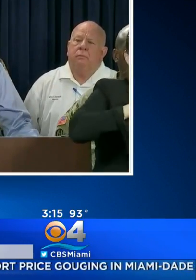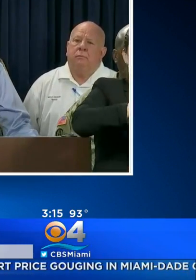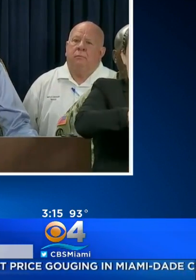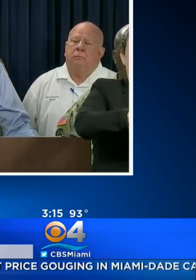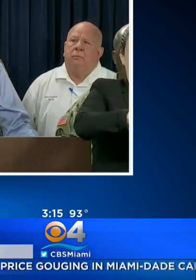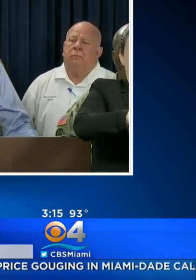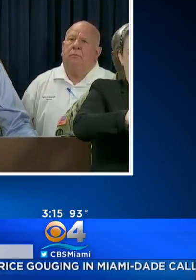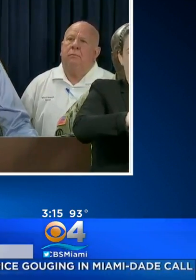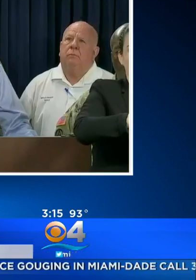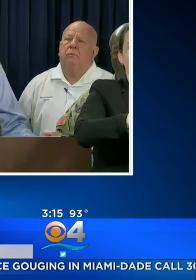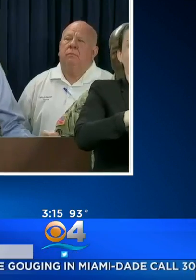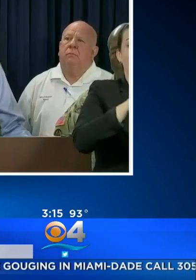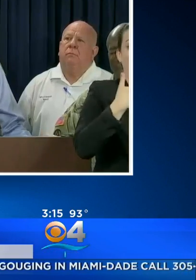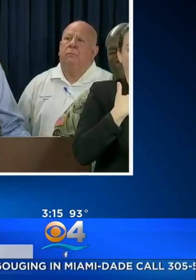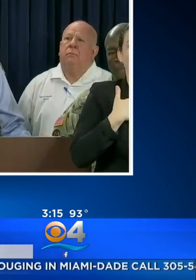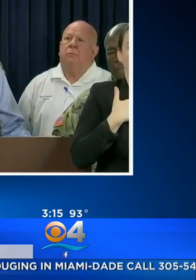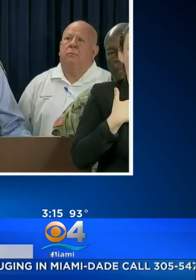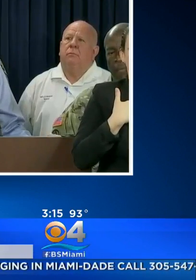WE ALSO HAVE A TASK FORCE TO